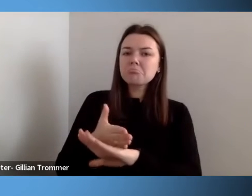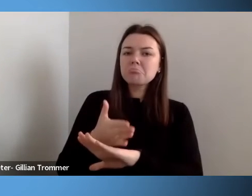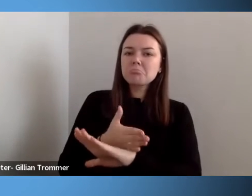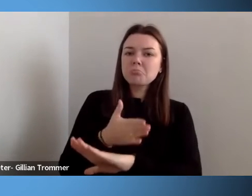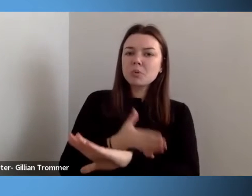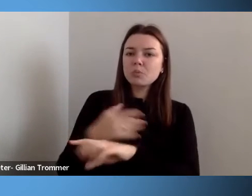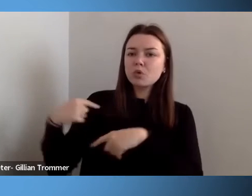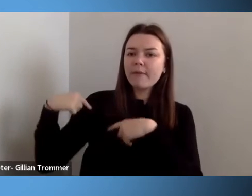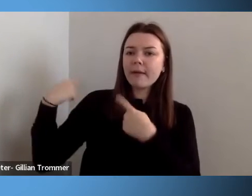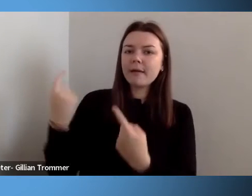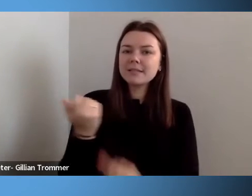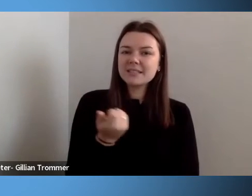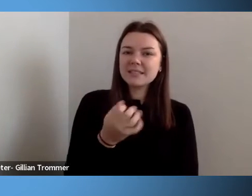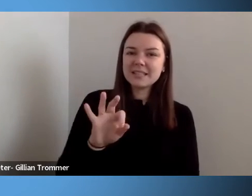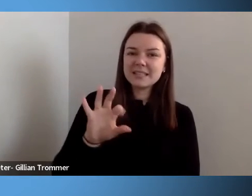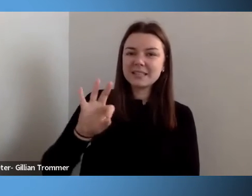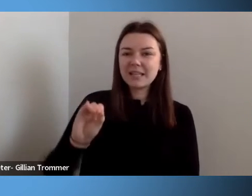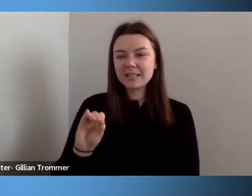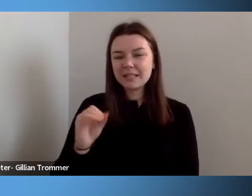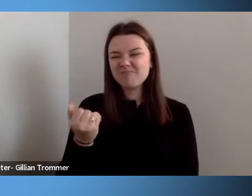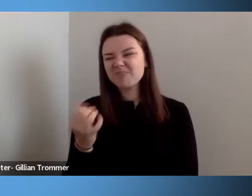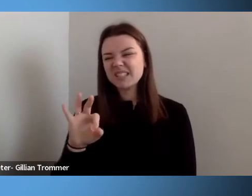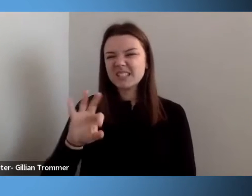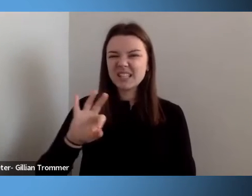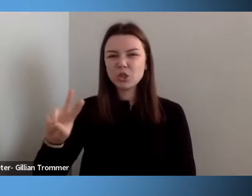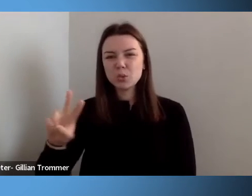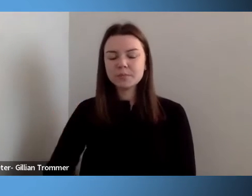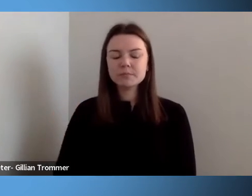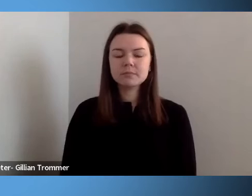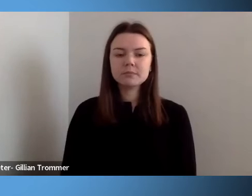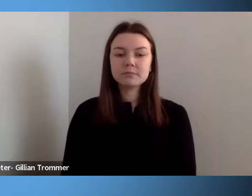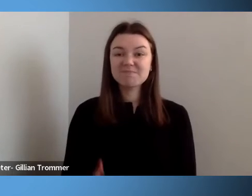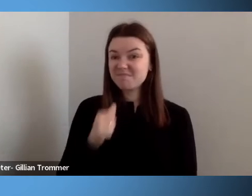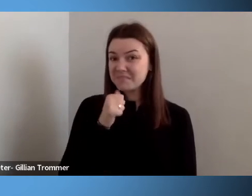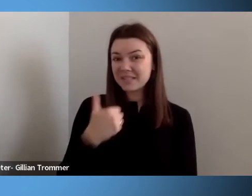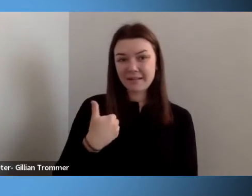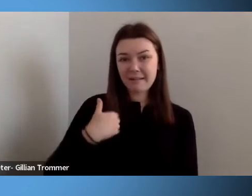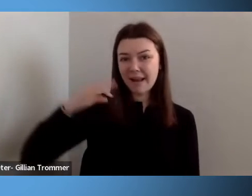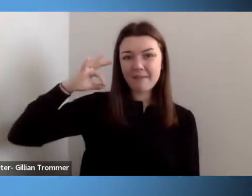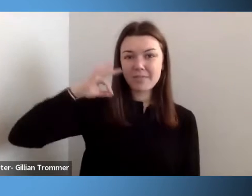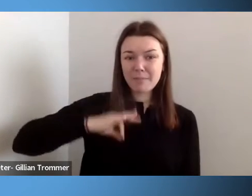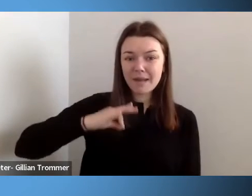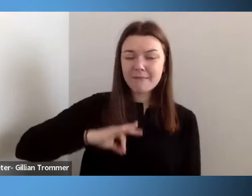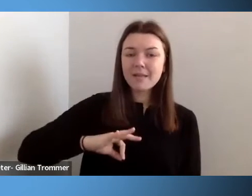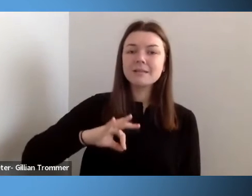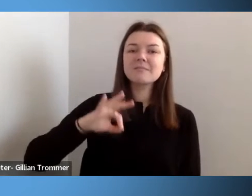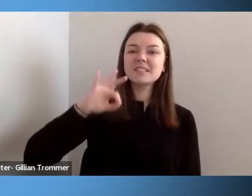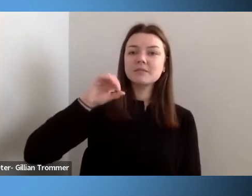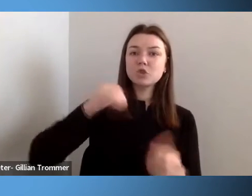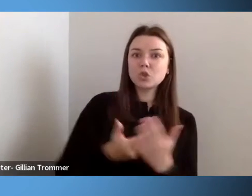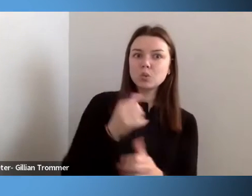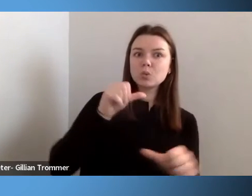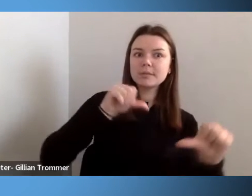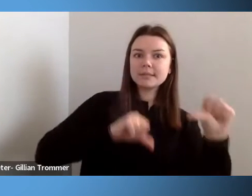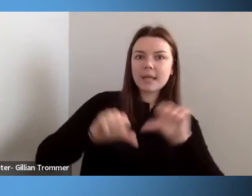and 92, where we did not have the benefit of science and technology that's now